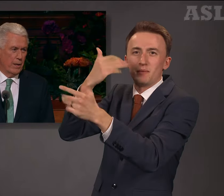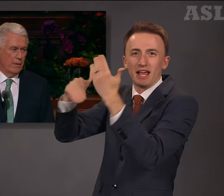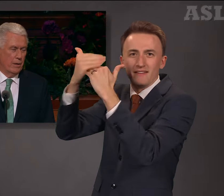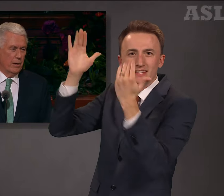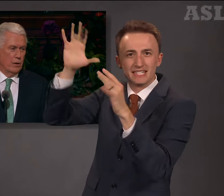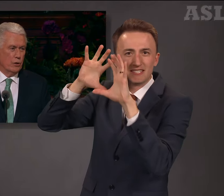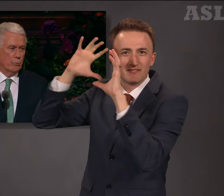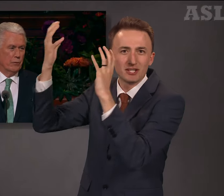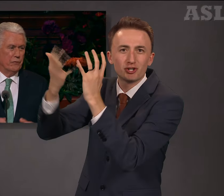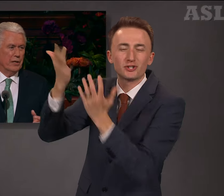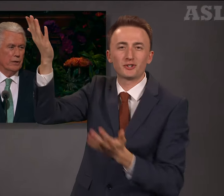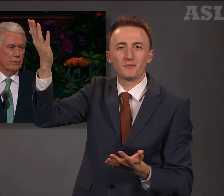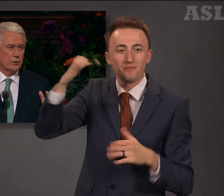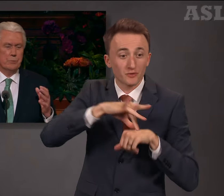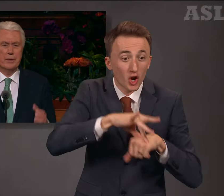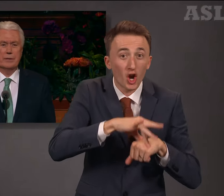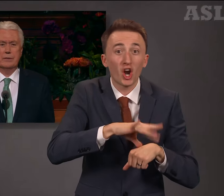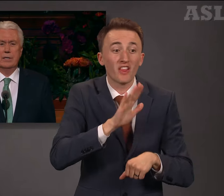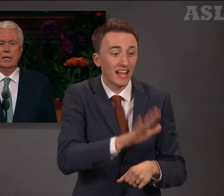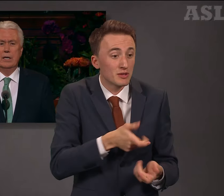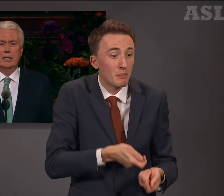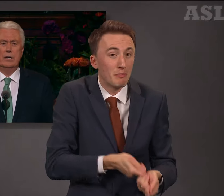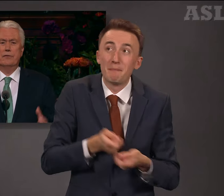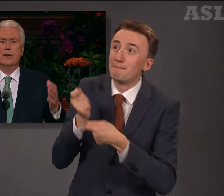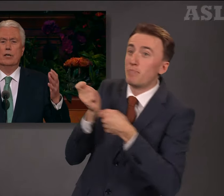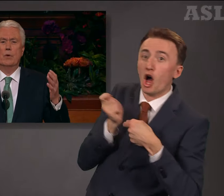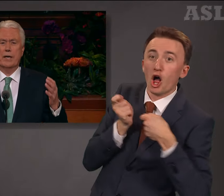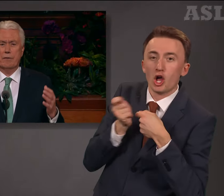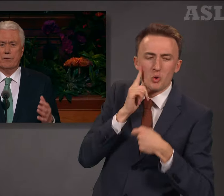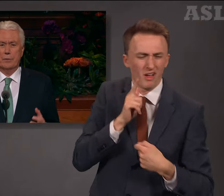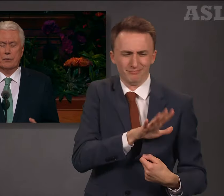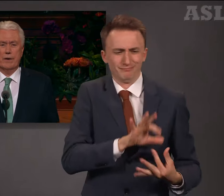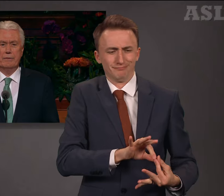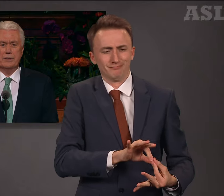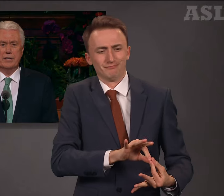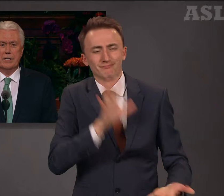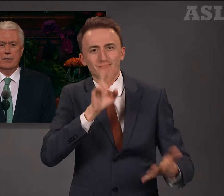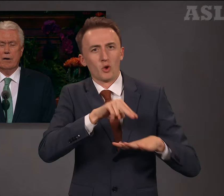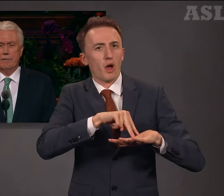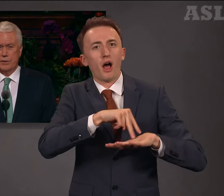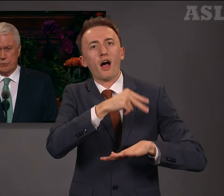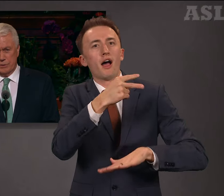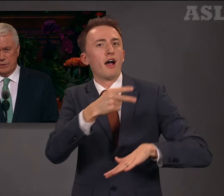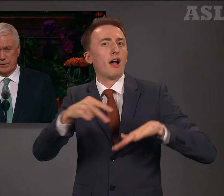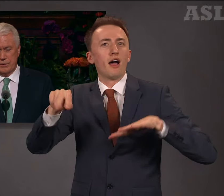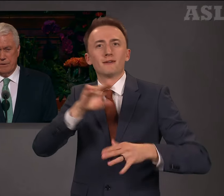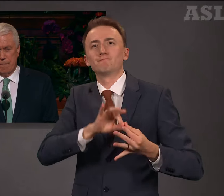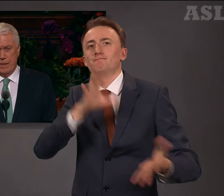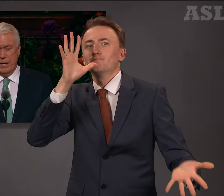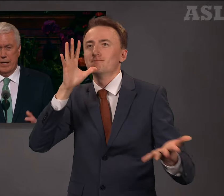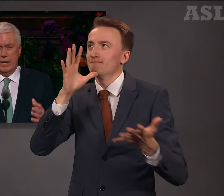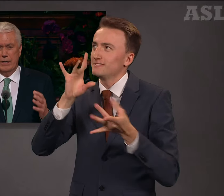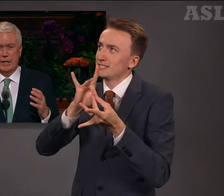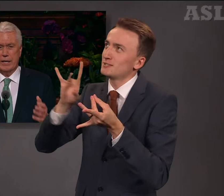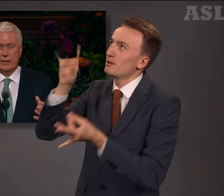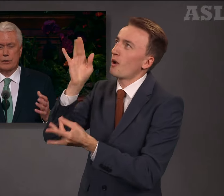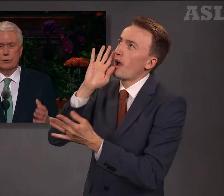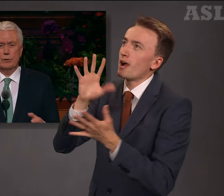You will feel your spirit lifting away from the gravity of this world, and like good